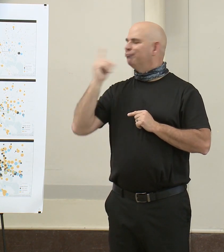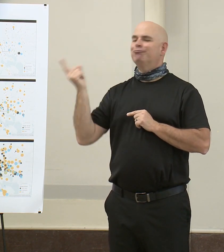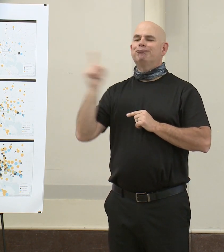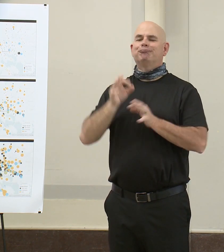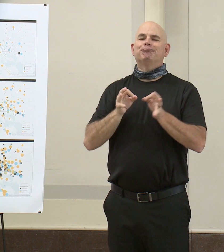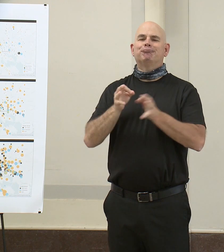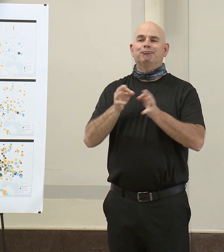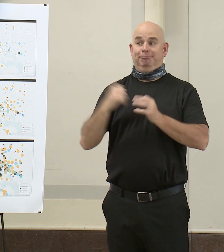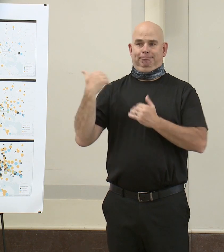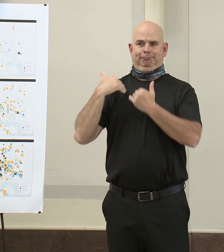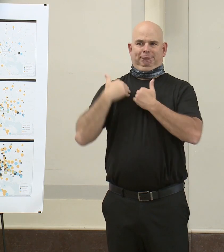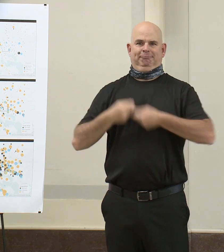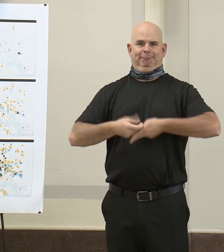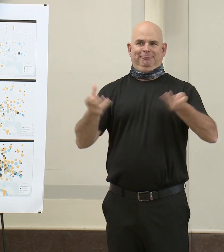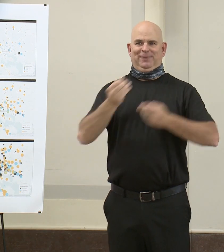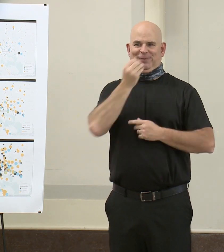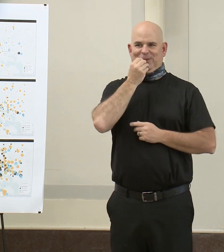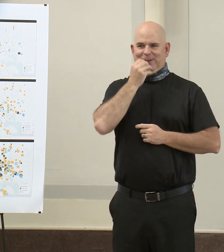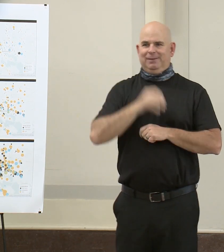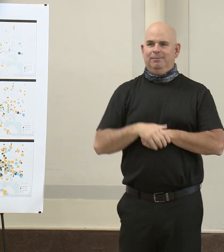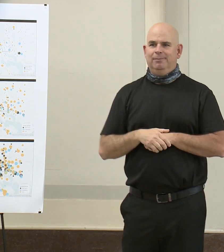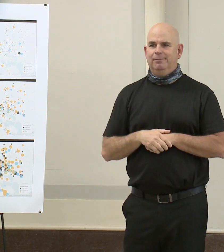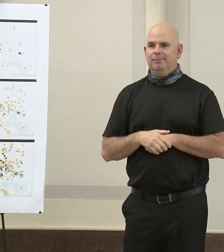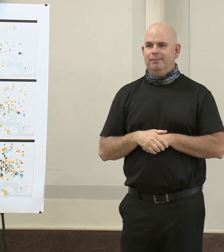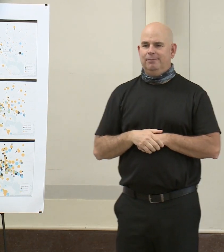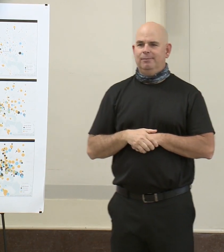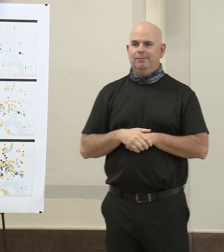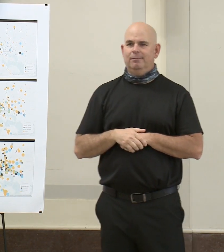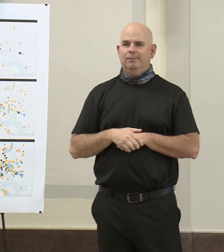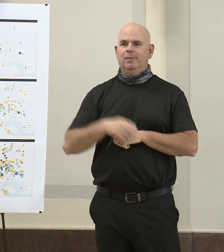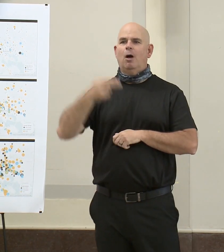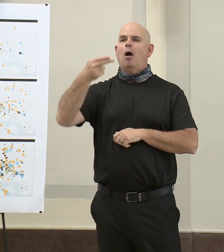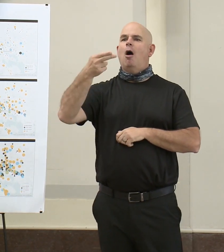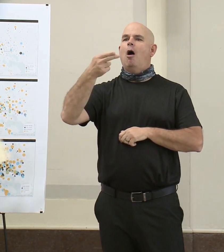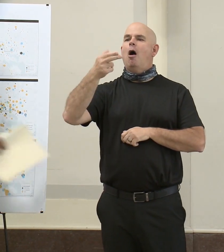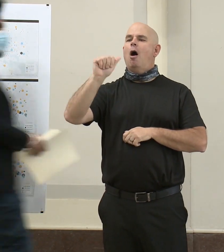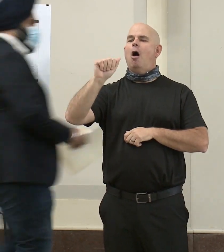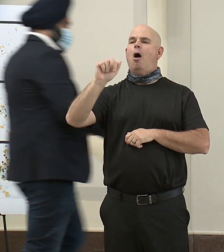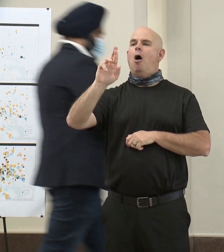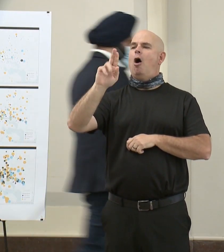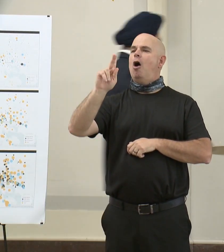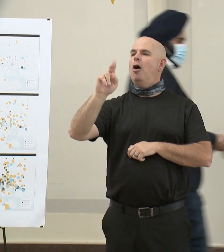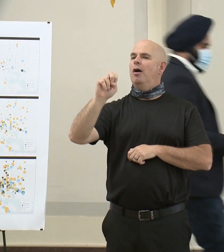introduce Harkirat Serene. Harkirat Harkirat on up.